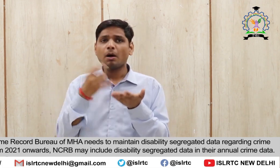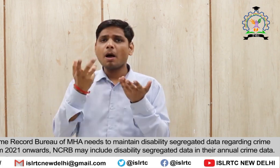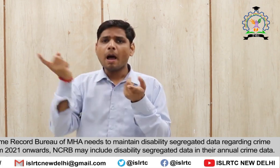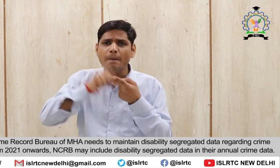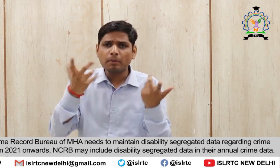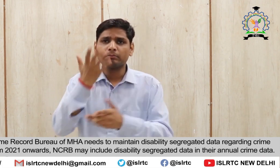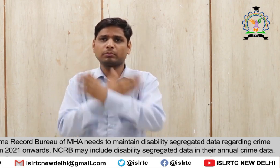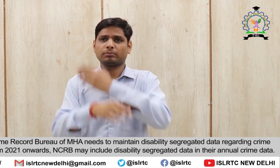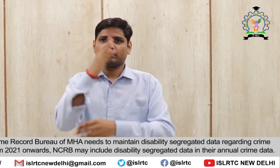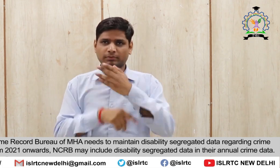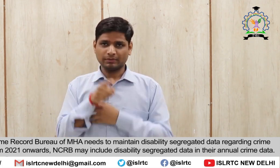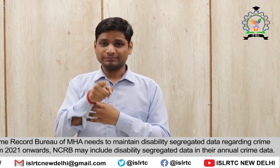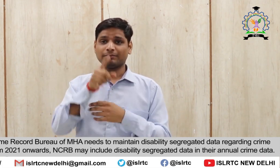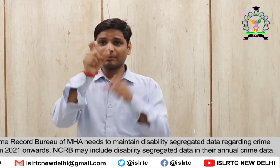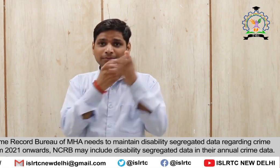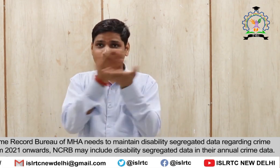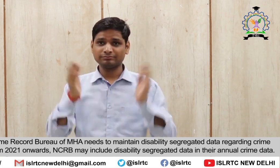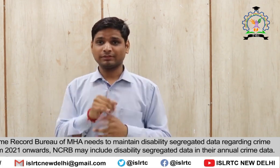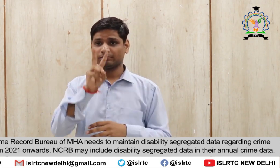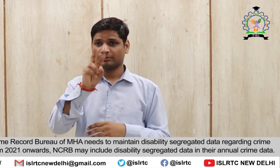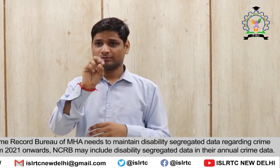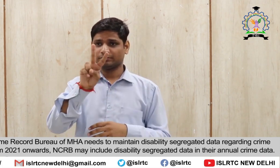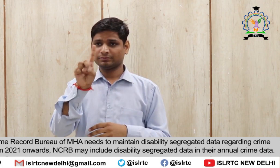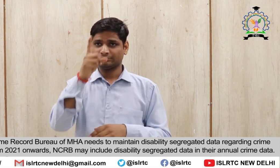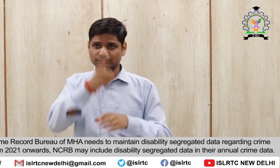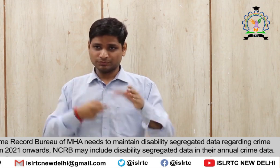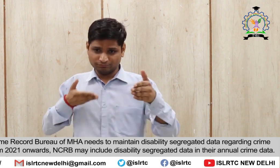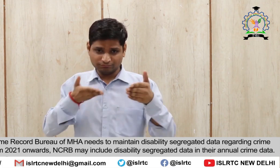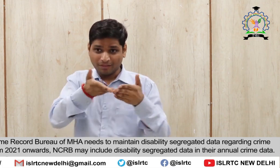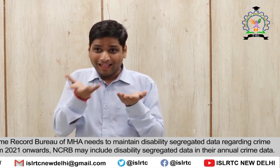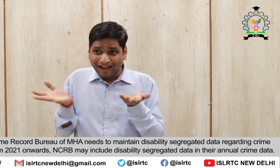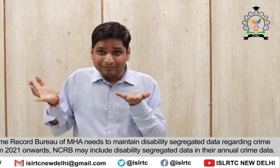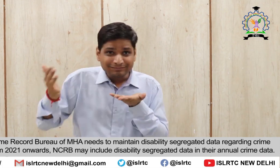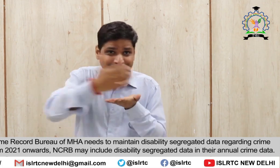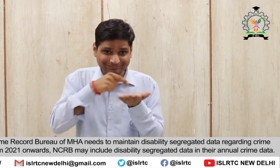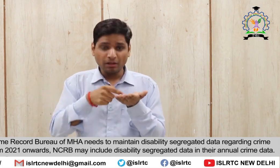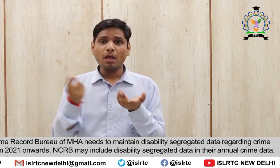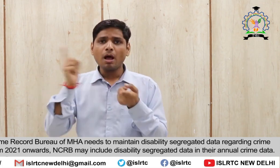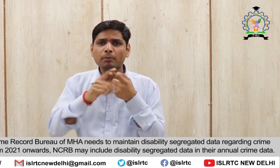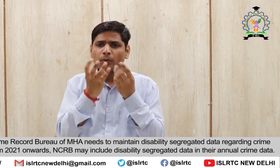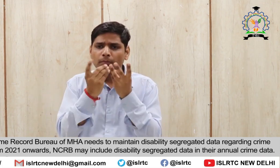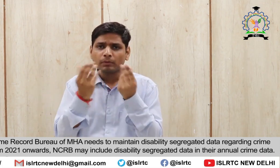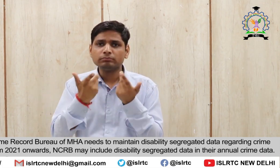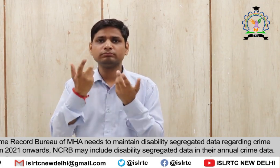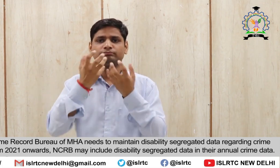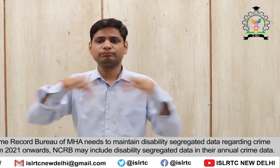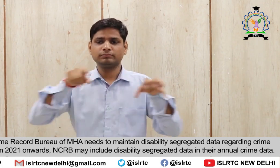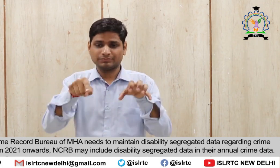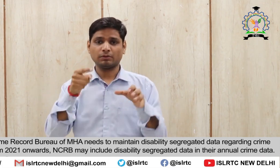segregated data Regarding crime Against PWDs From 2021 onwards NCRB